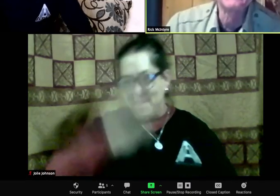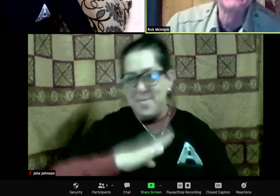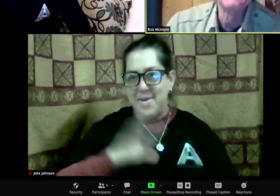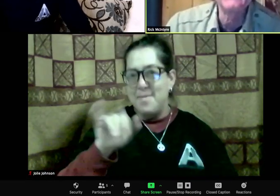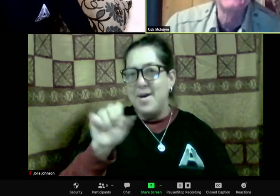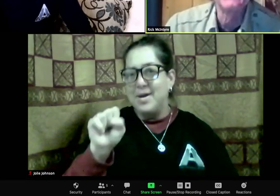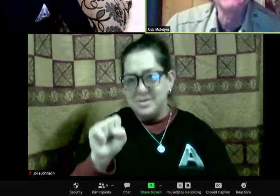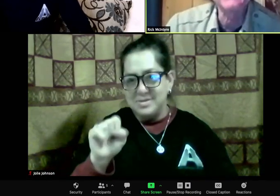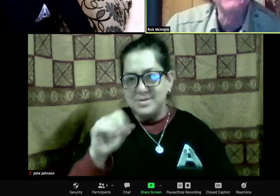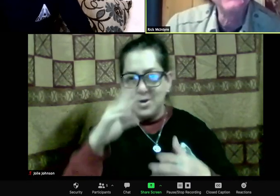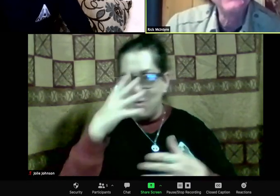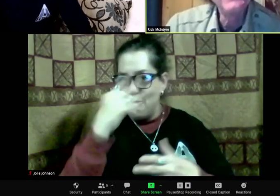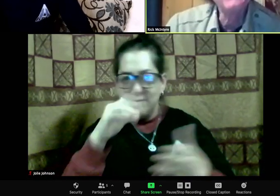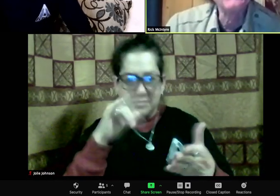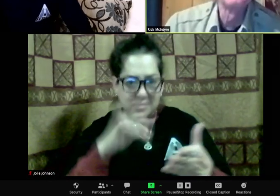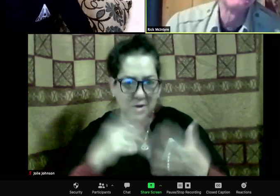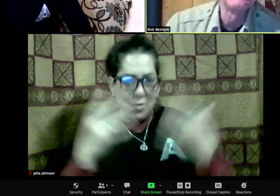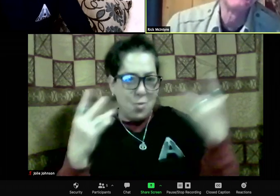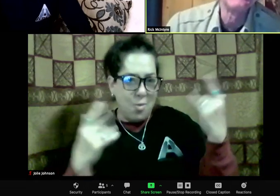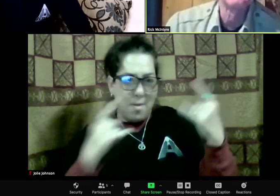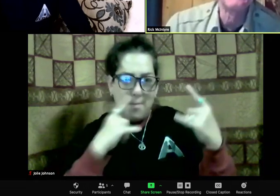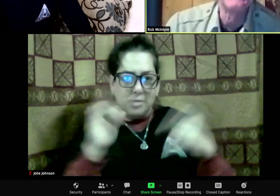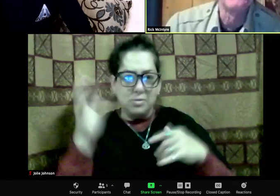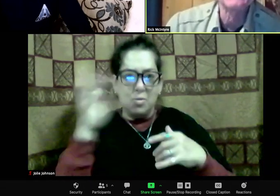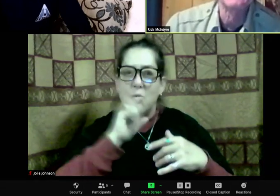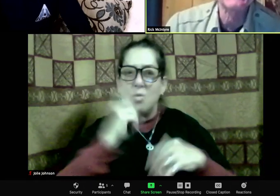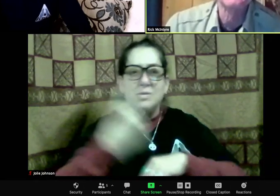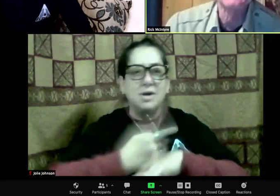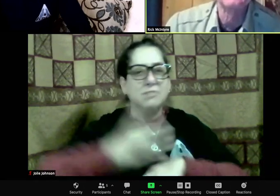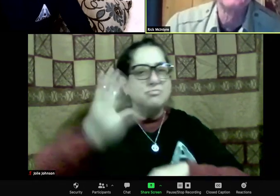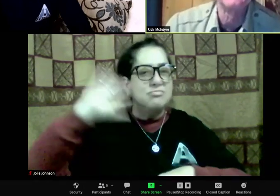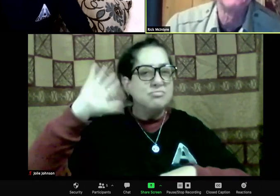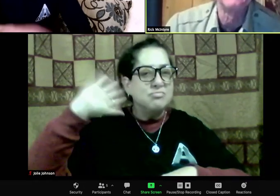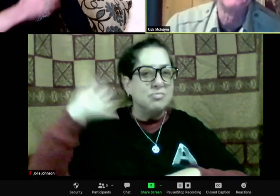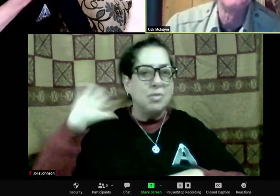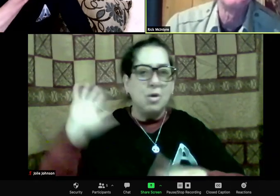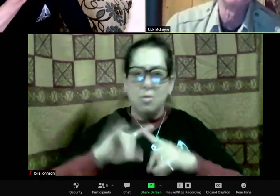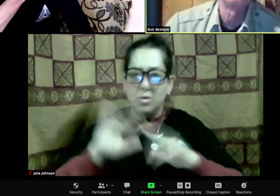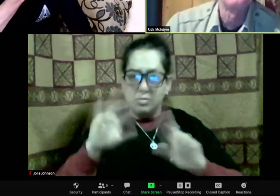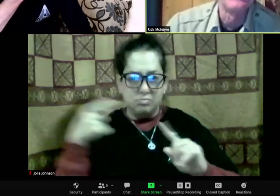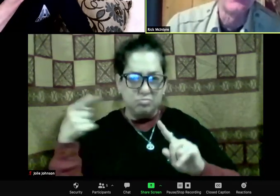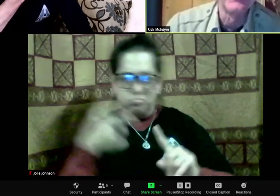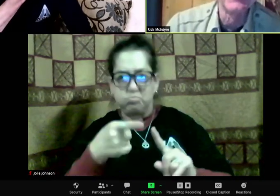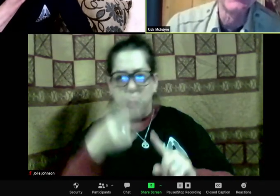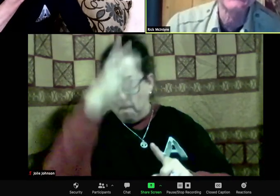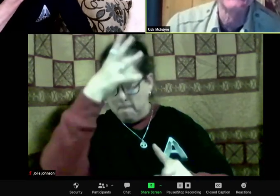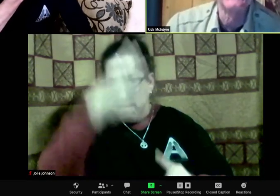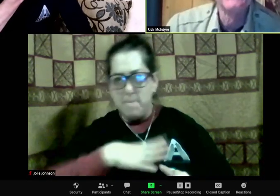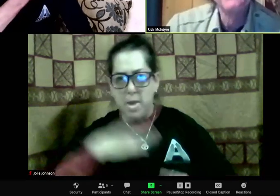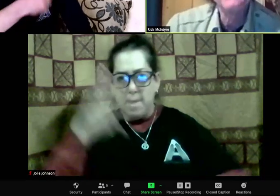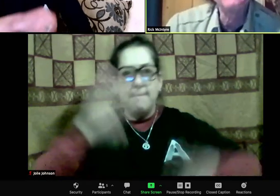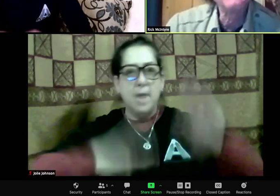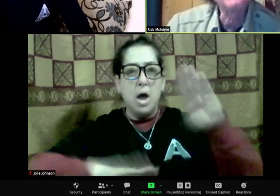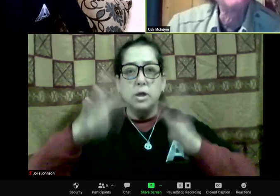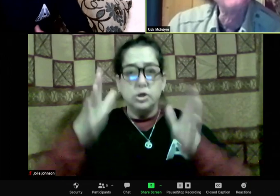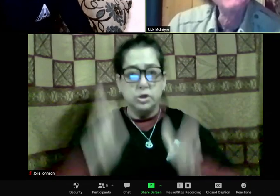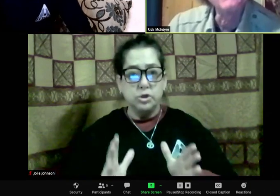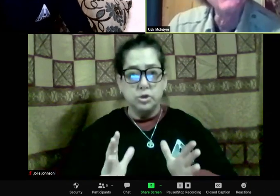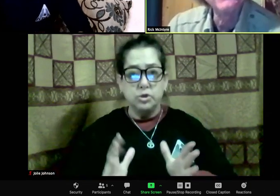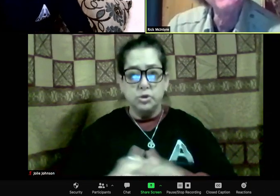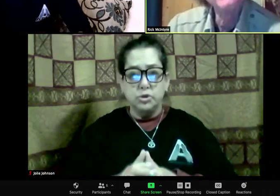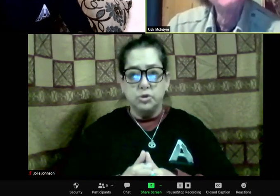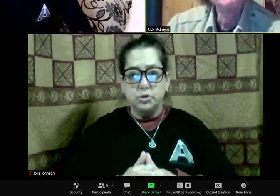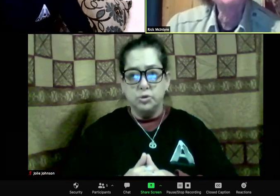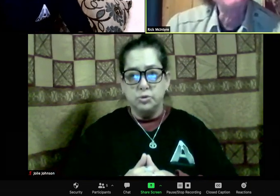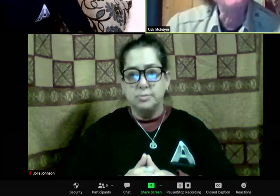that the alpha female is the one that rules the pack. Can you talk on that a little bit? I know you told me a great